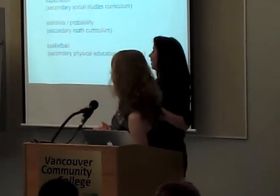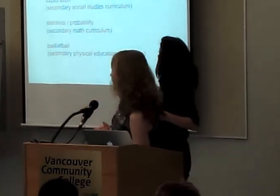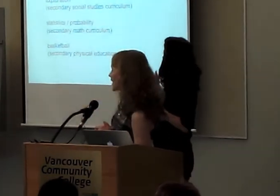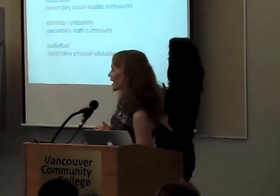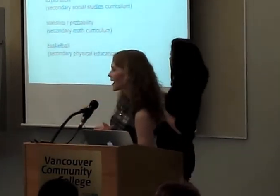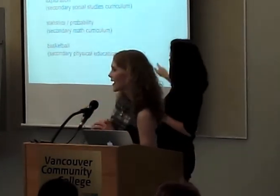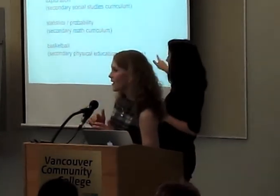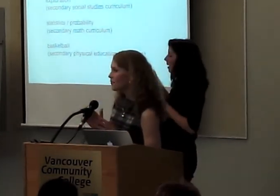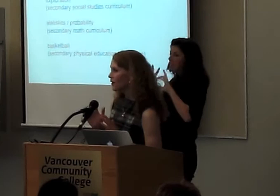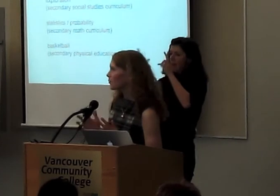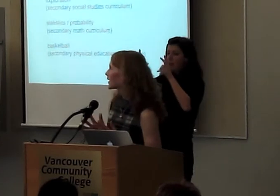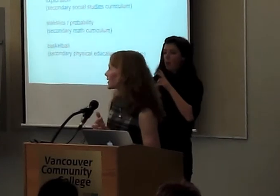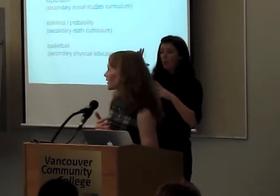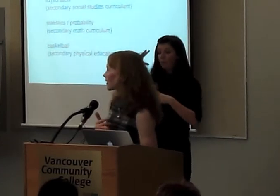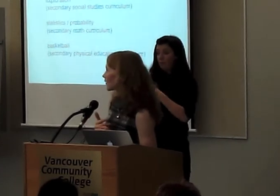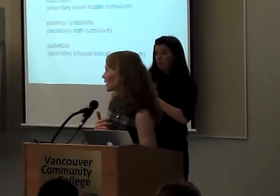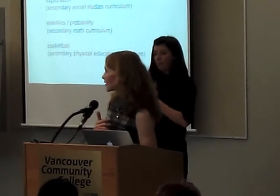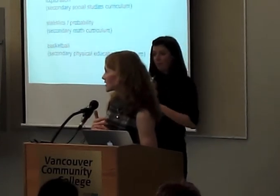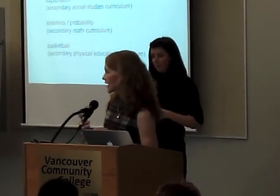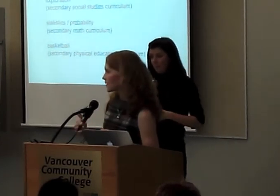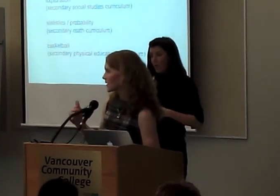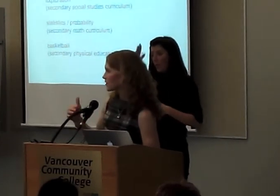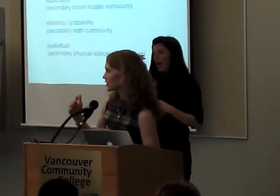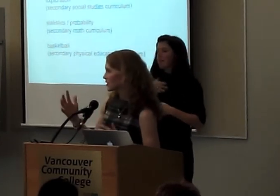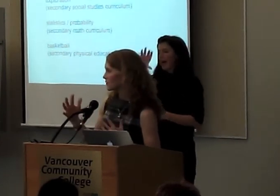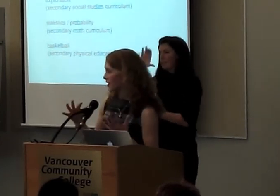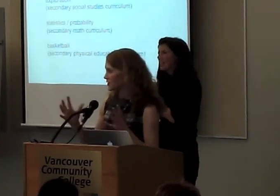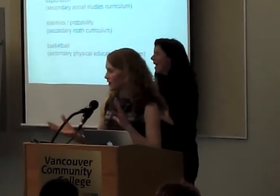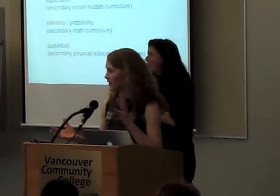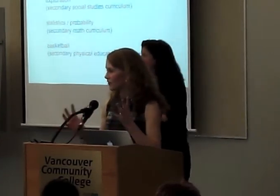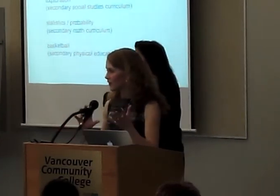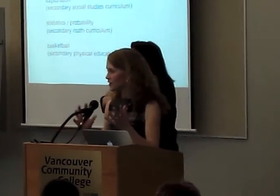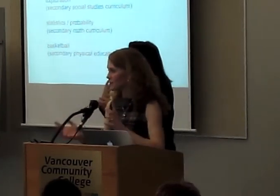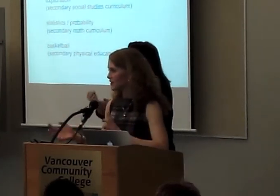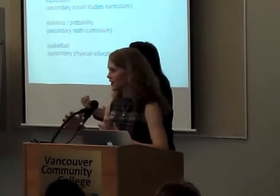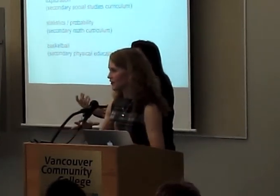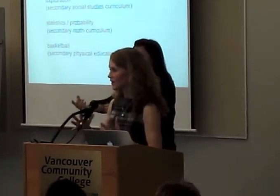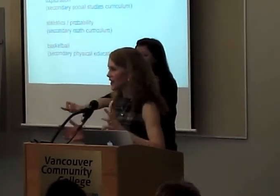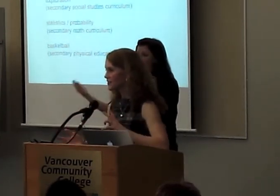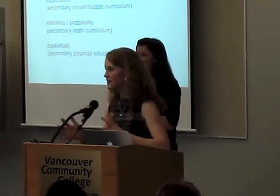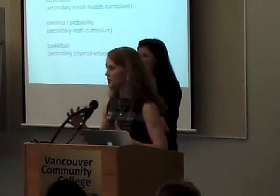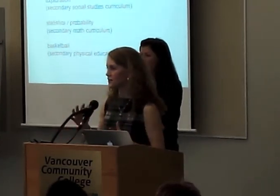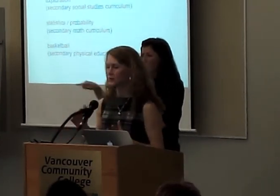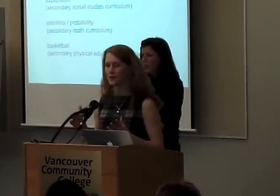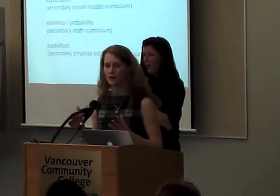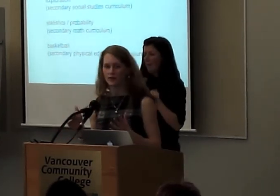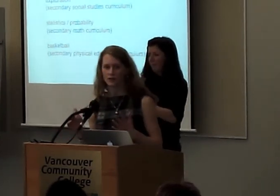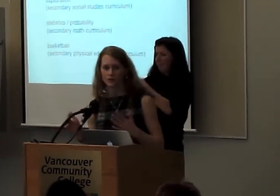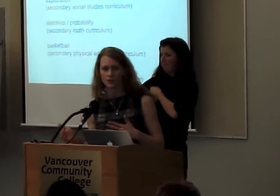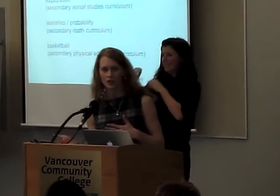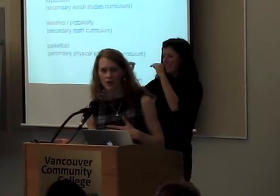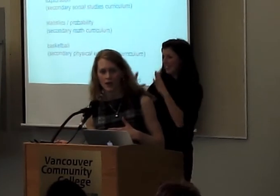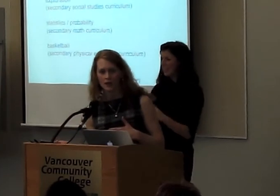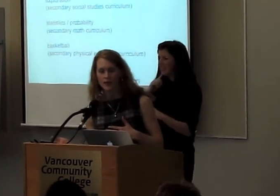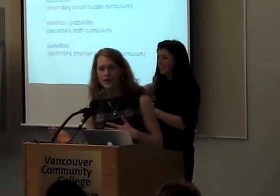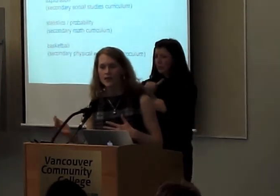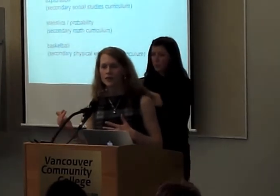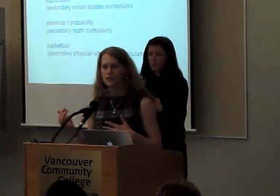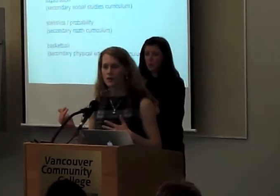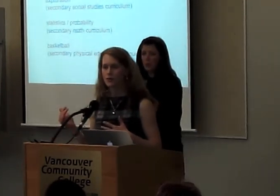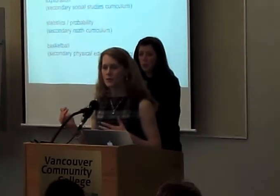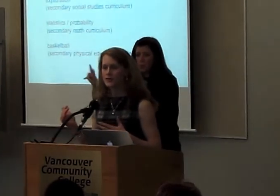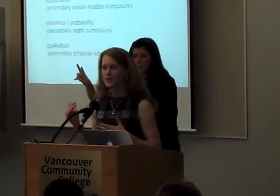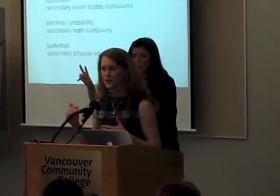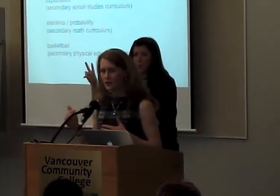was there. I am quite aware of time. I know that you've had to get arrangements to cover your classes in order to be here until two o'clock,